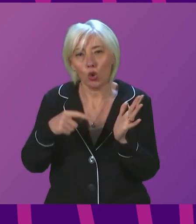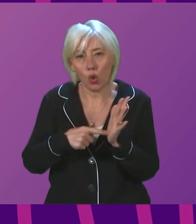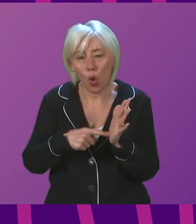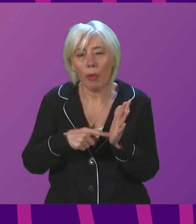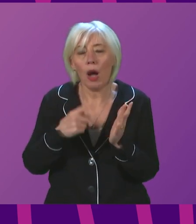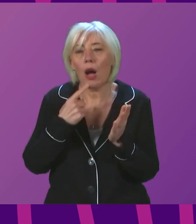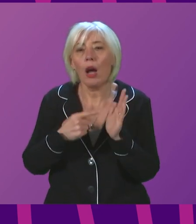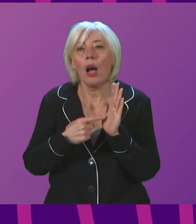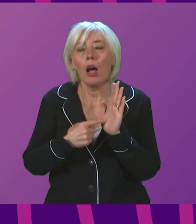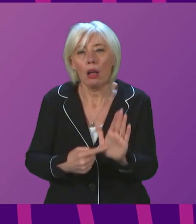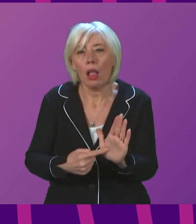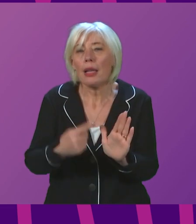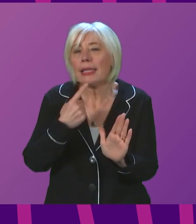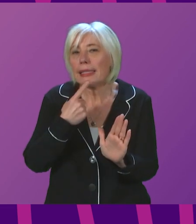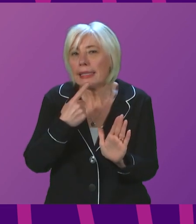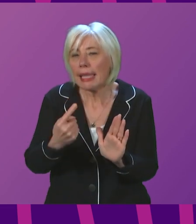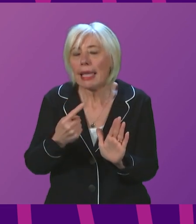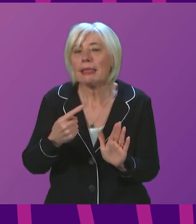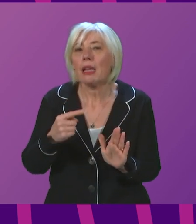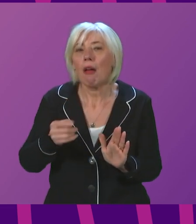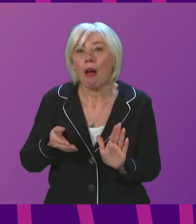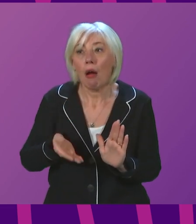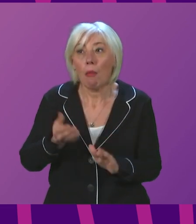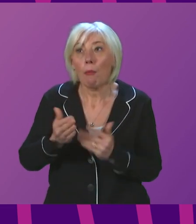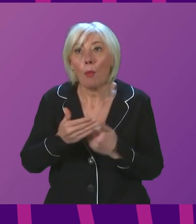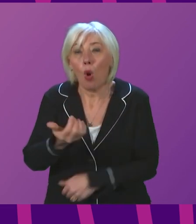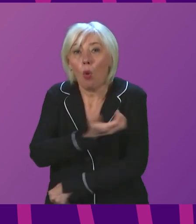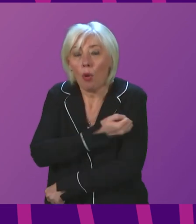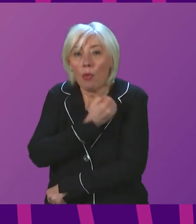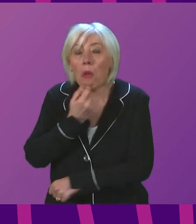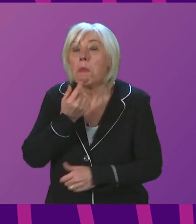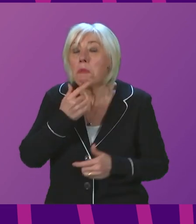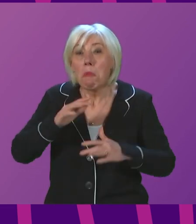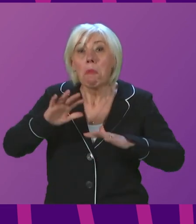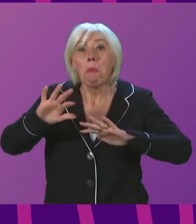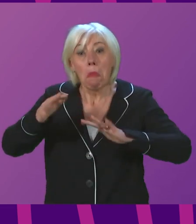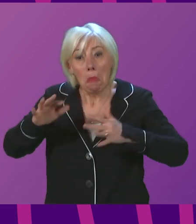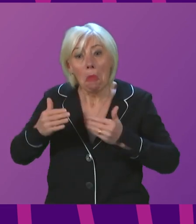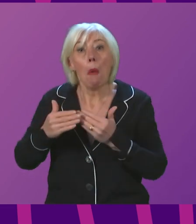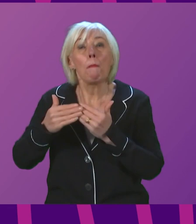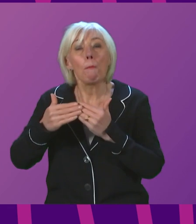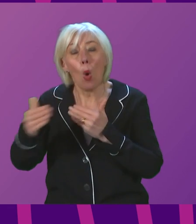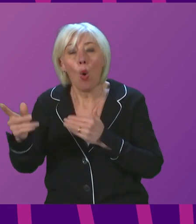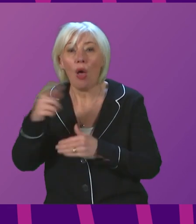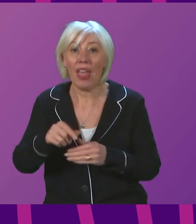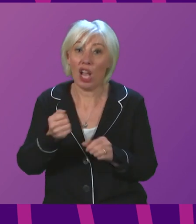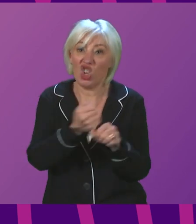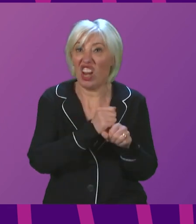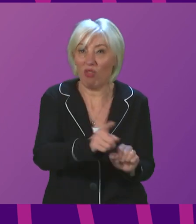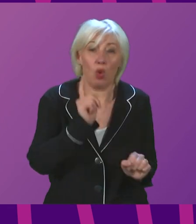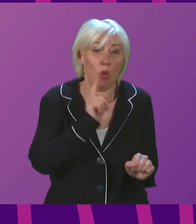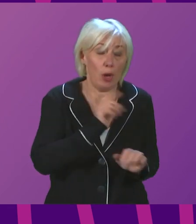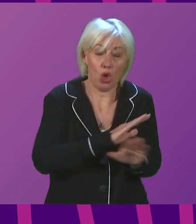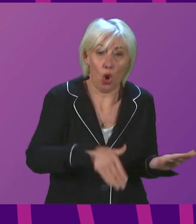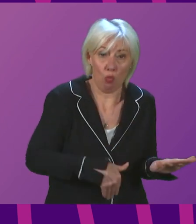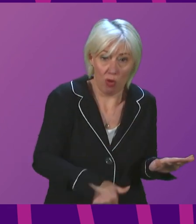that uptake has been more similar in these months in pregnant women compared to the general female population than was the case previously. So the